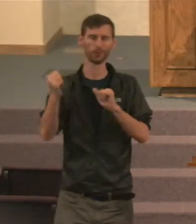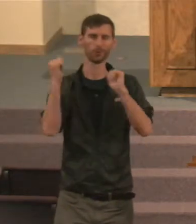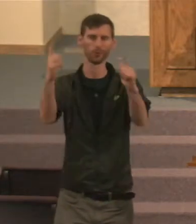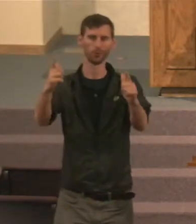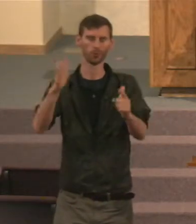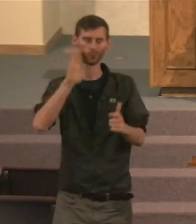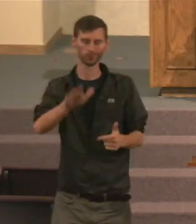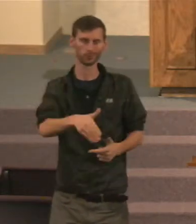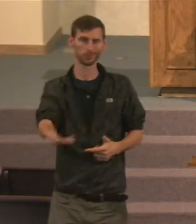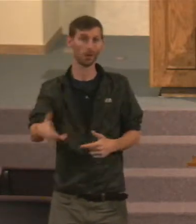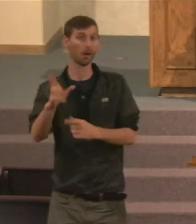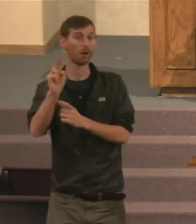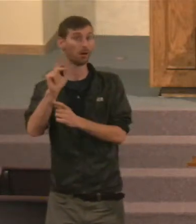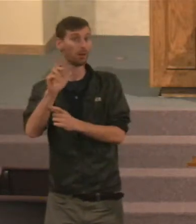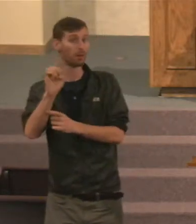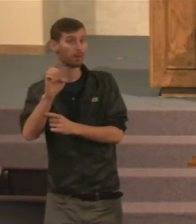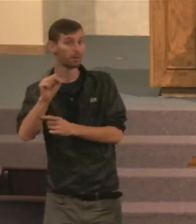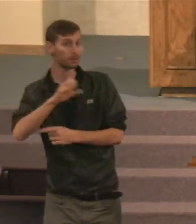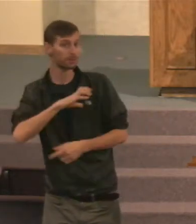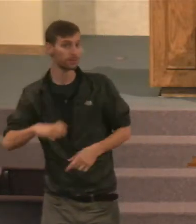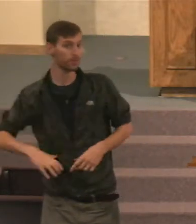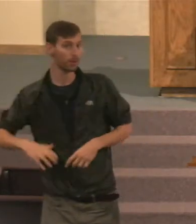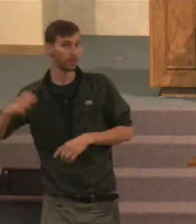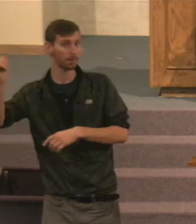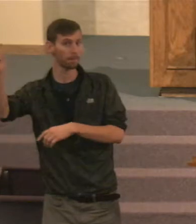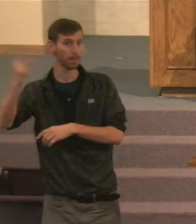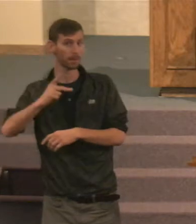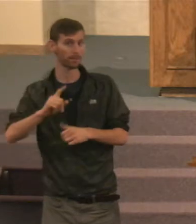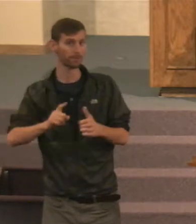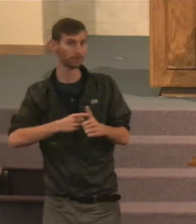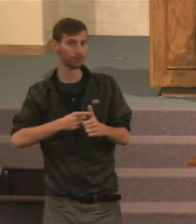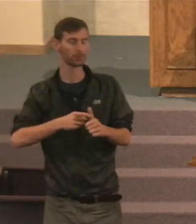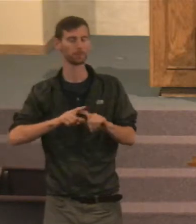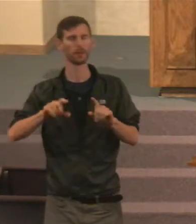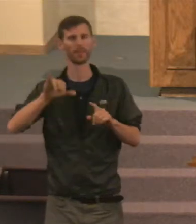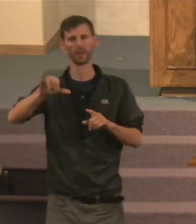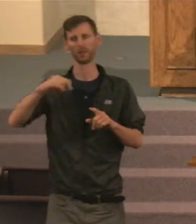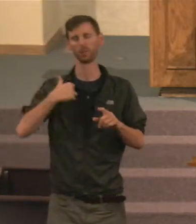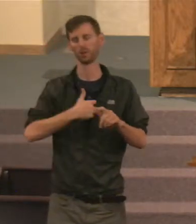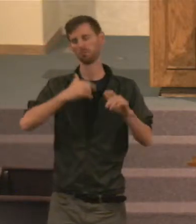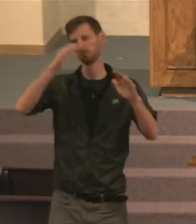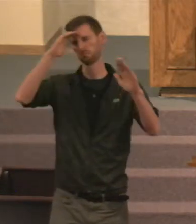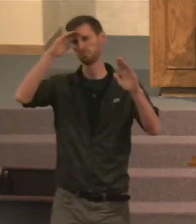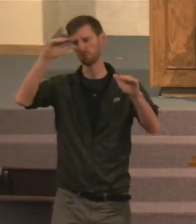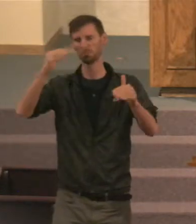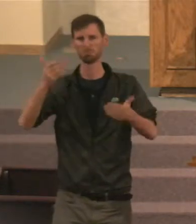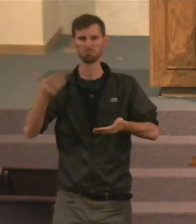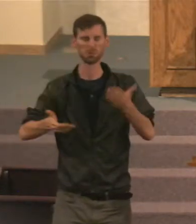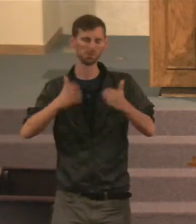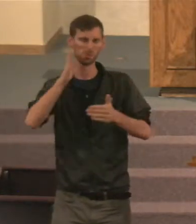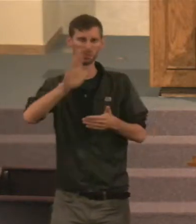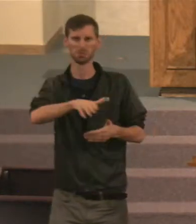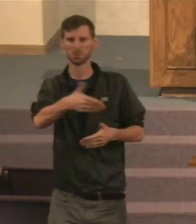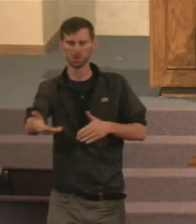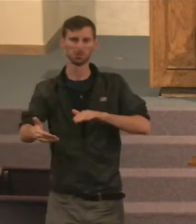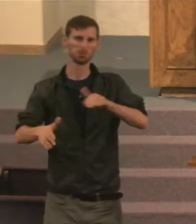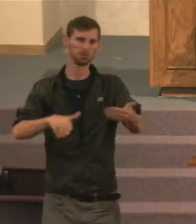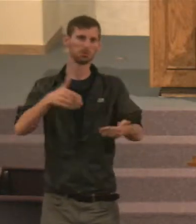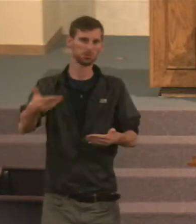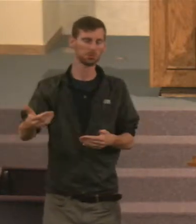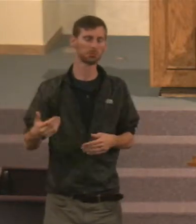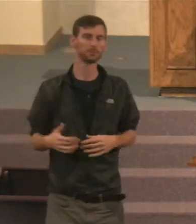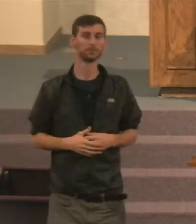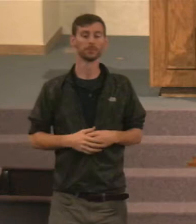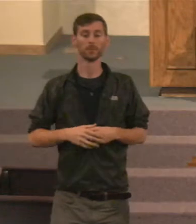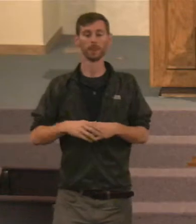Christ returns first. But that's what we need to expect. And so, the things that he's going to talk about from there on through verse